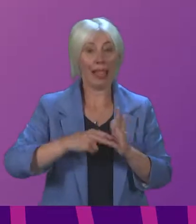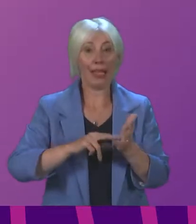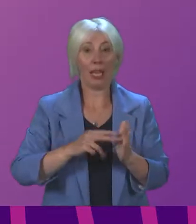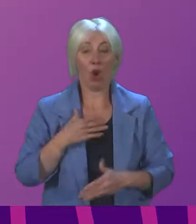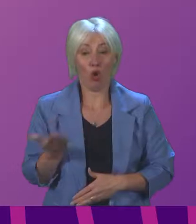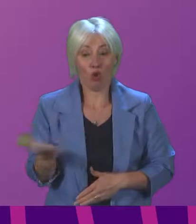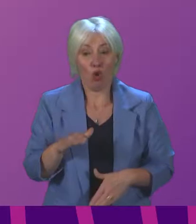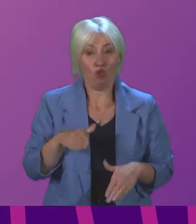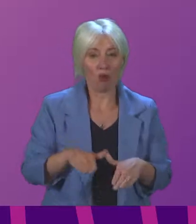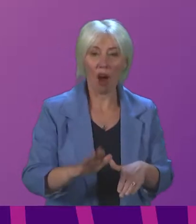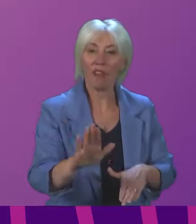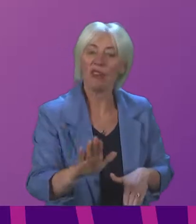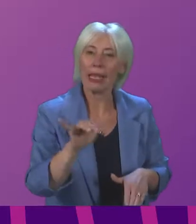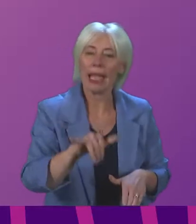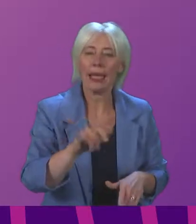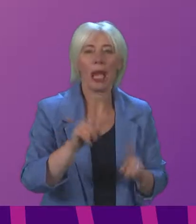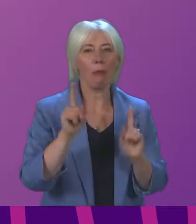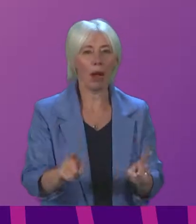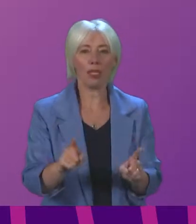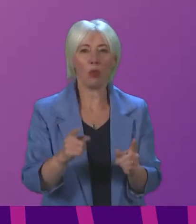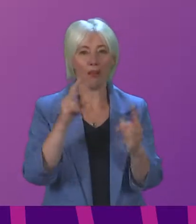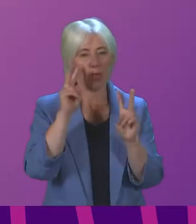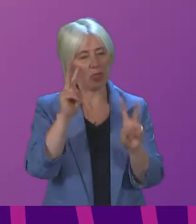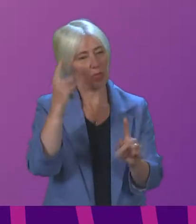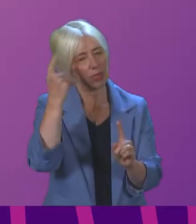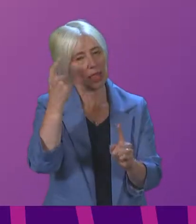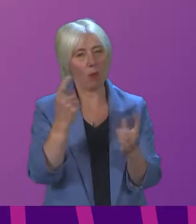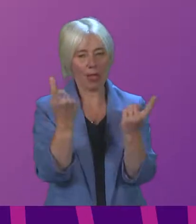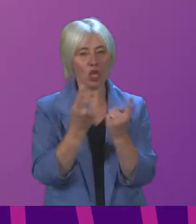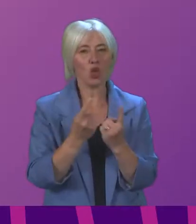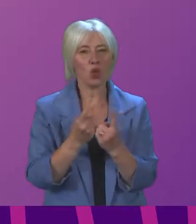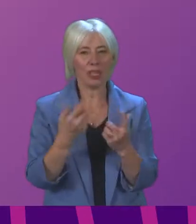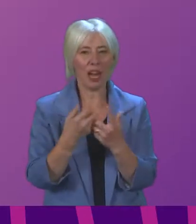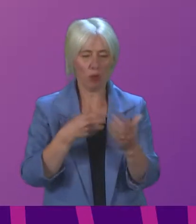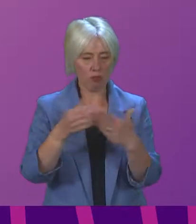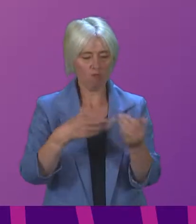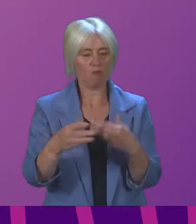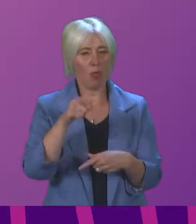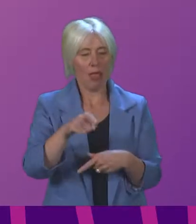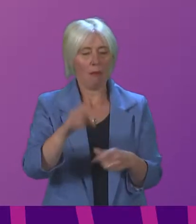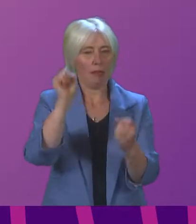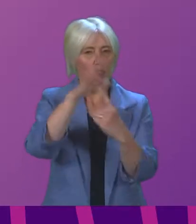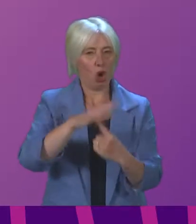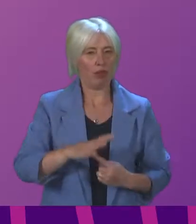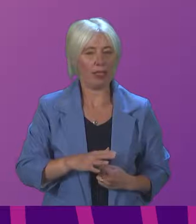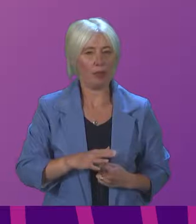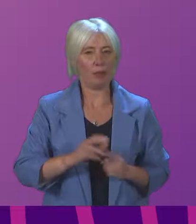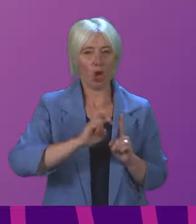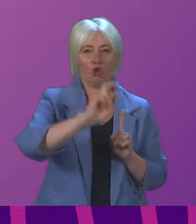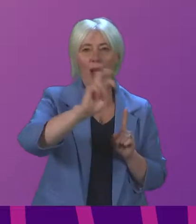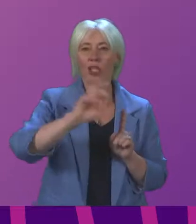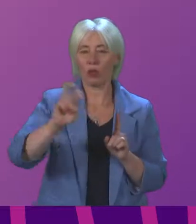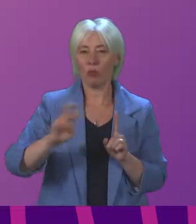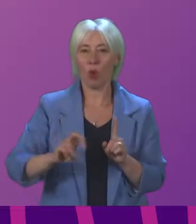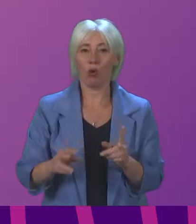from COVID-19 that these issues are recognised and tackled head-on as a matter of priority. Public transport, or more accurately